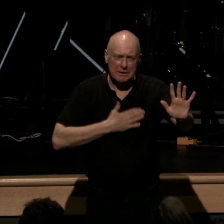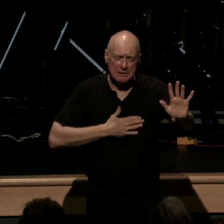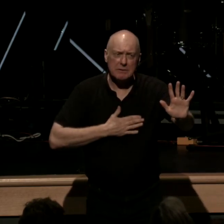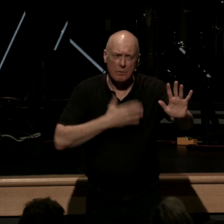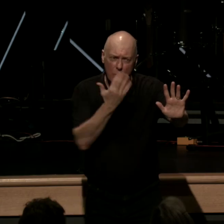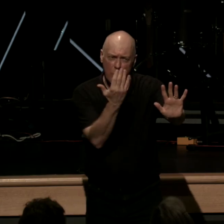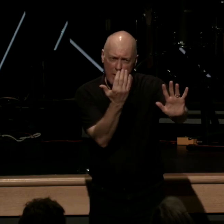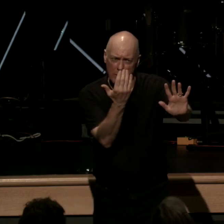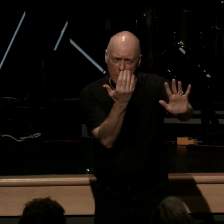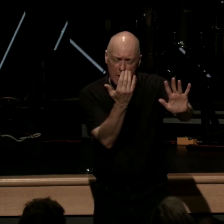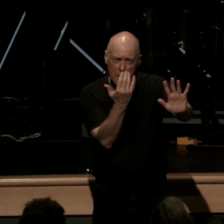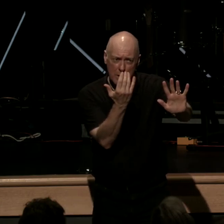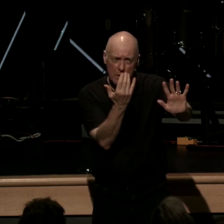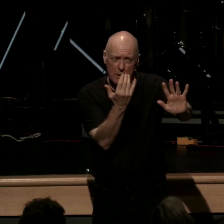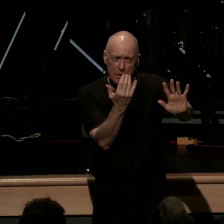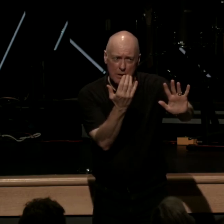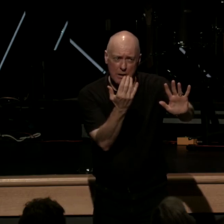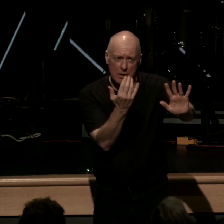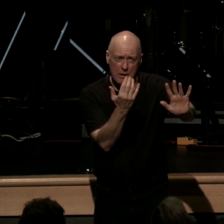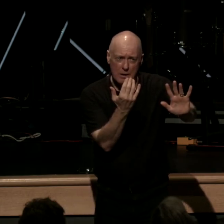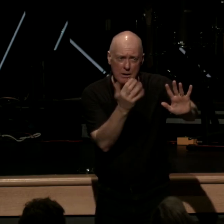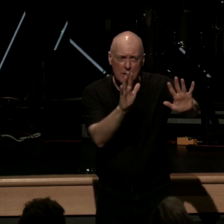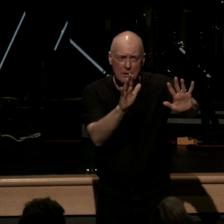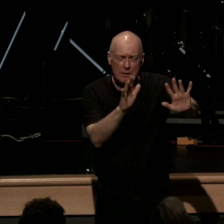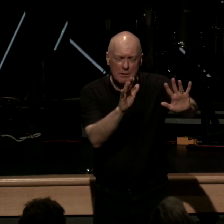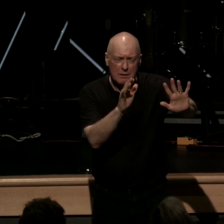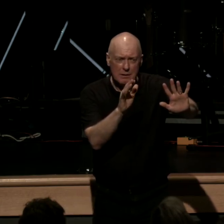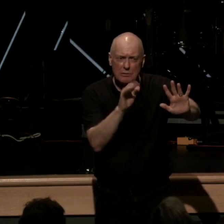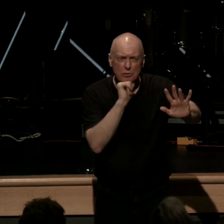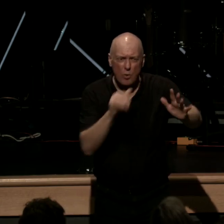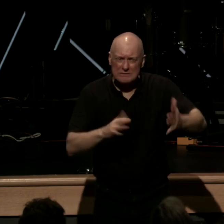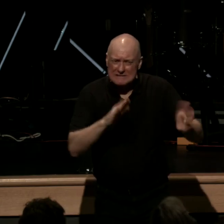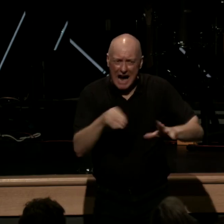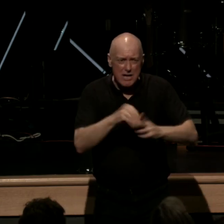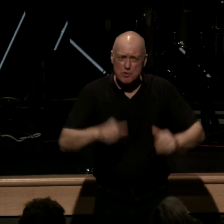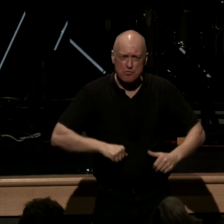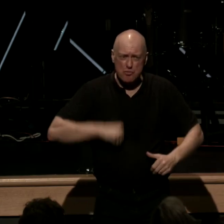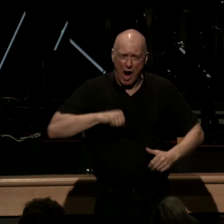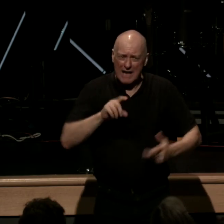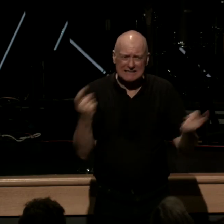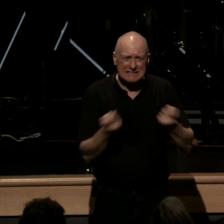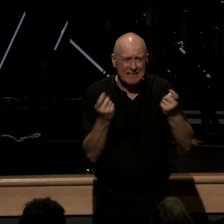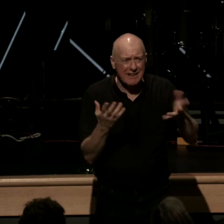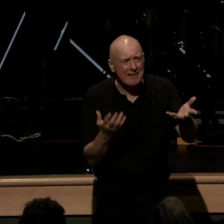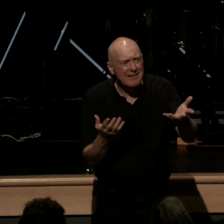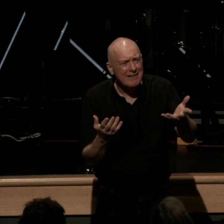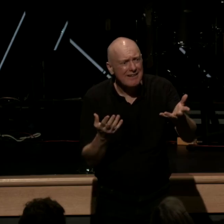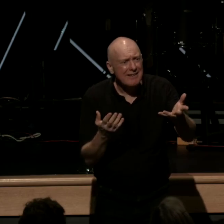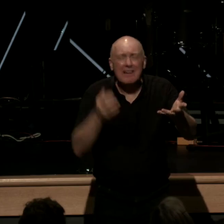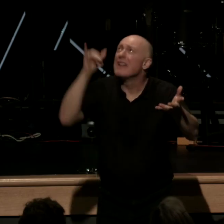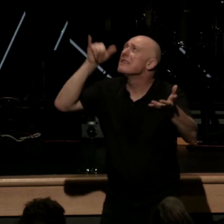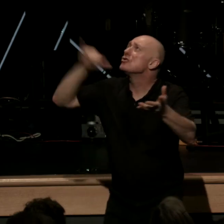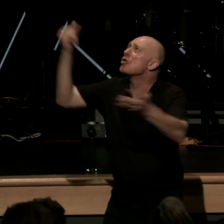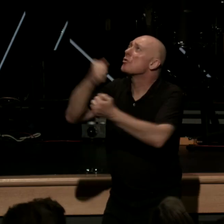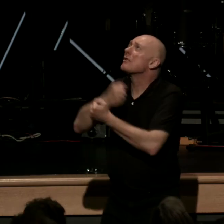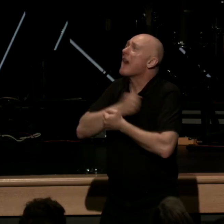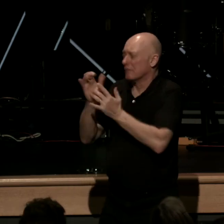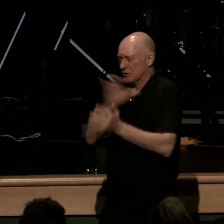wait another second to be dying in your pride and your sin when the eternal love of jesus christ is offered to you right now